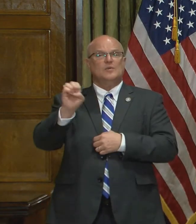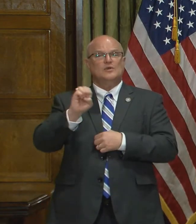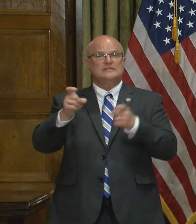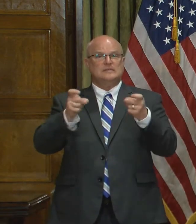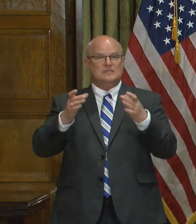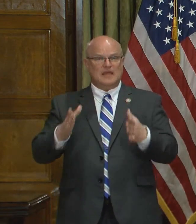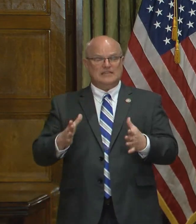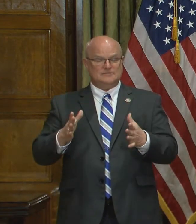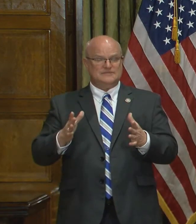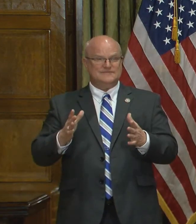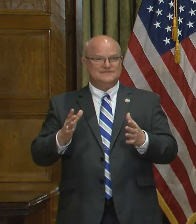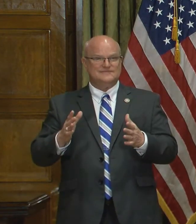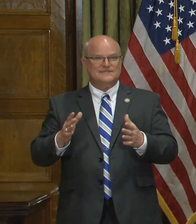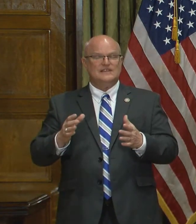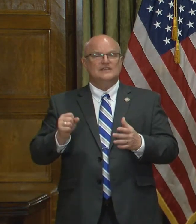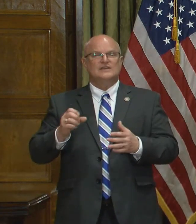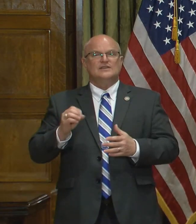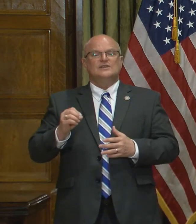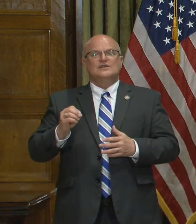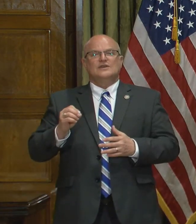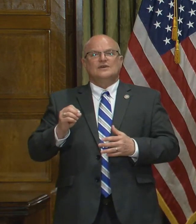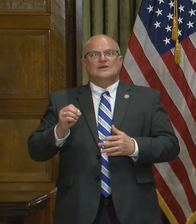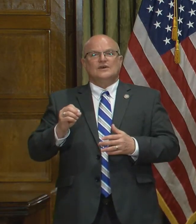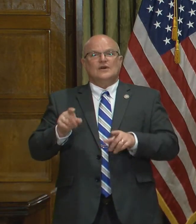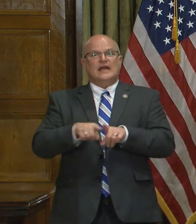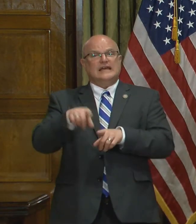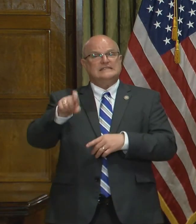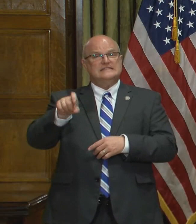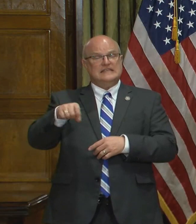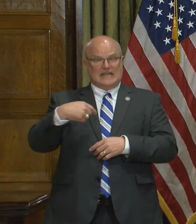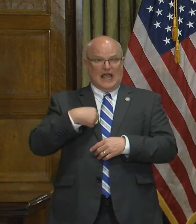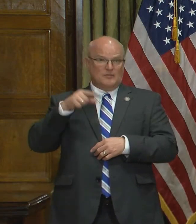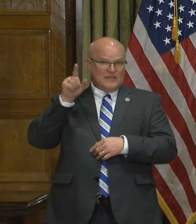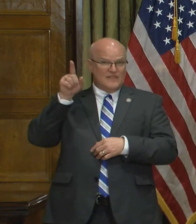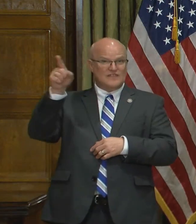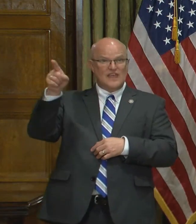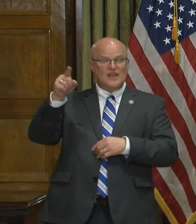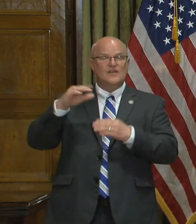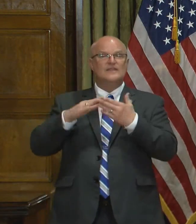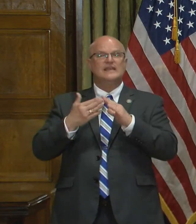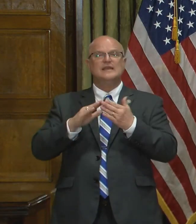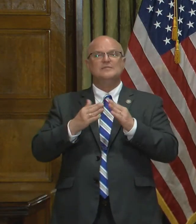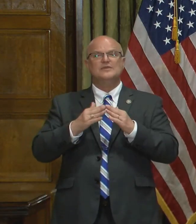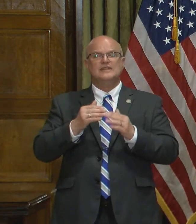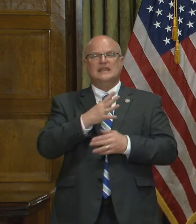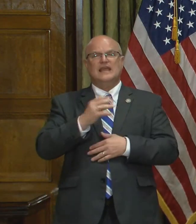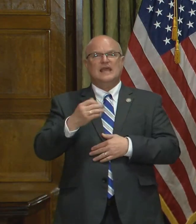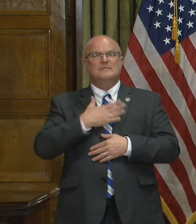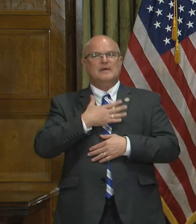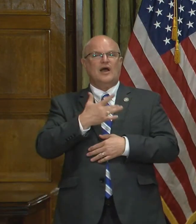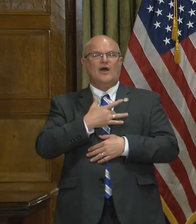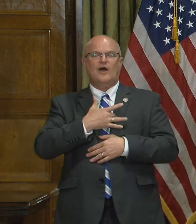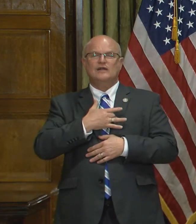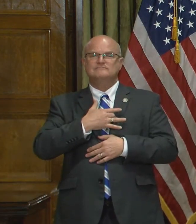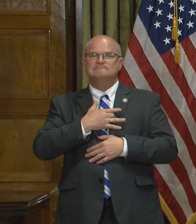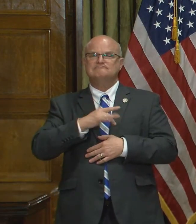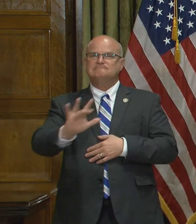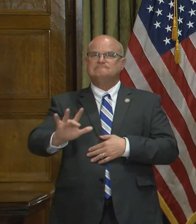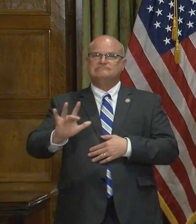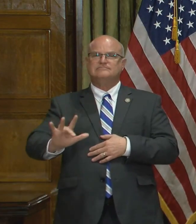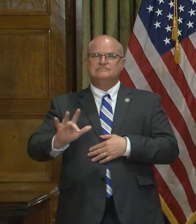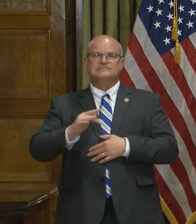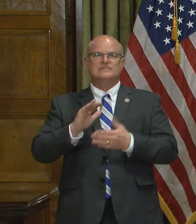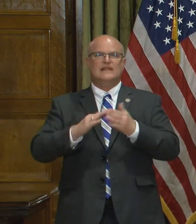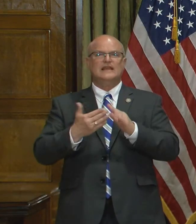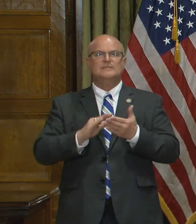management officials. And so, as needed, I will be there in the community and my heart goes out to the